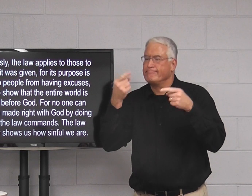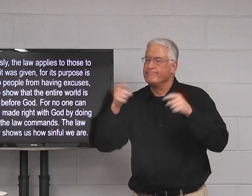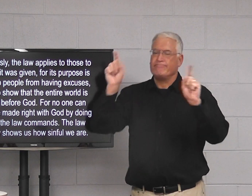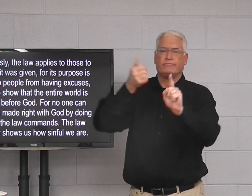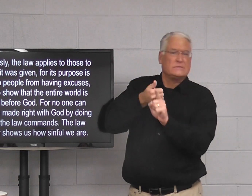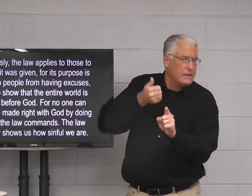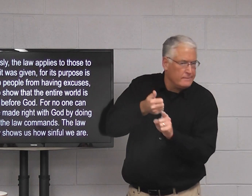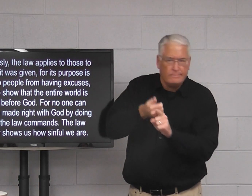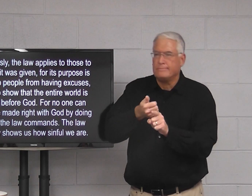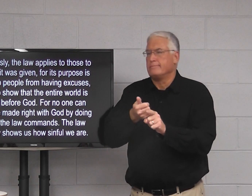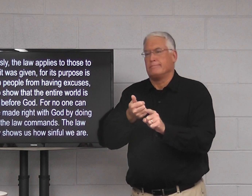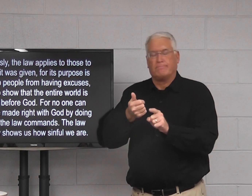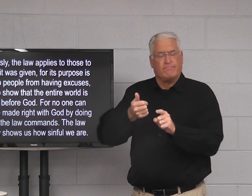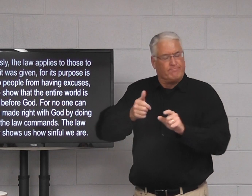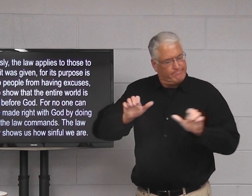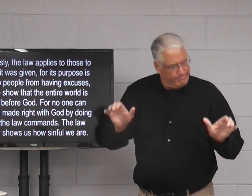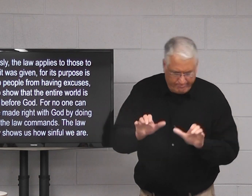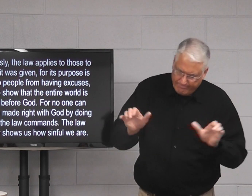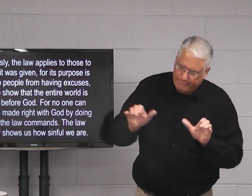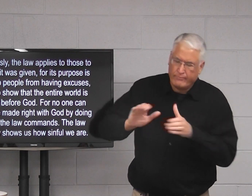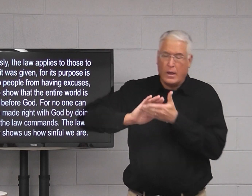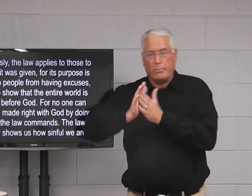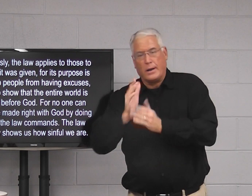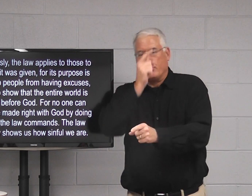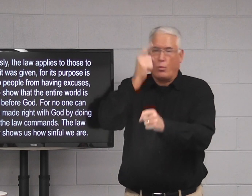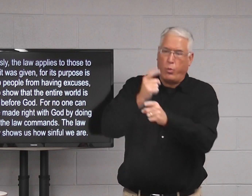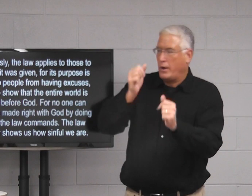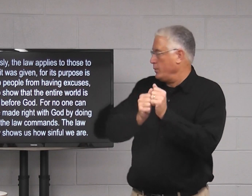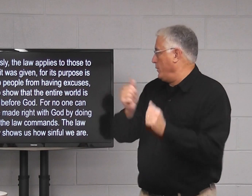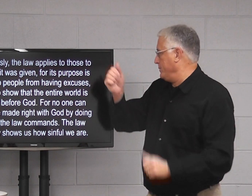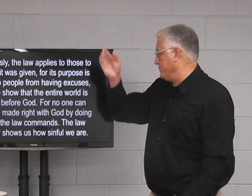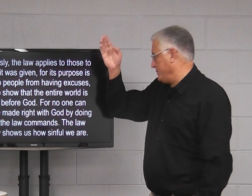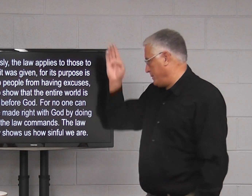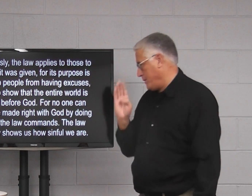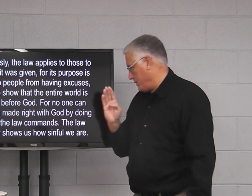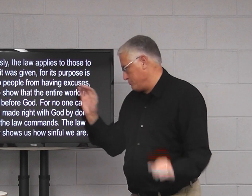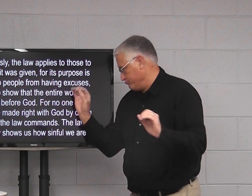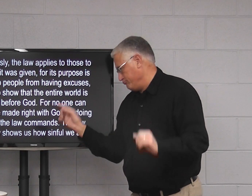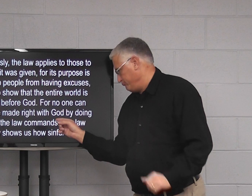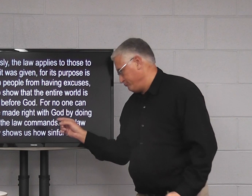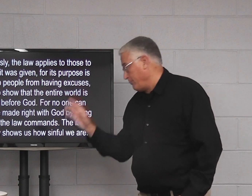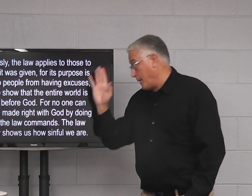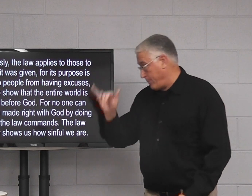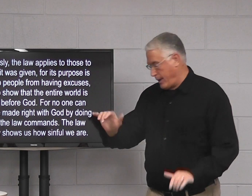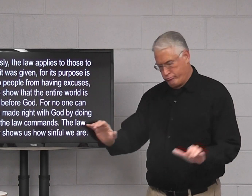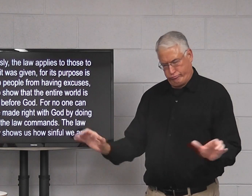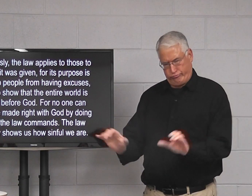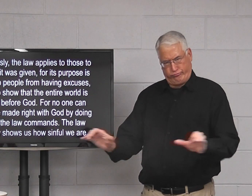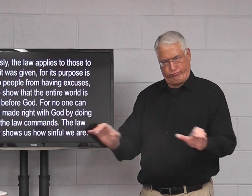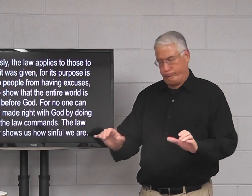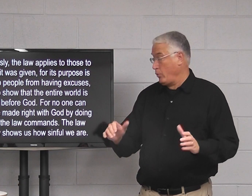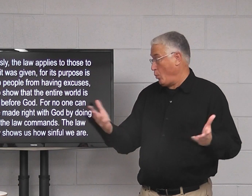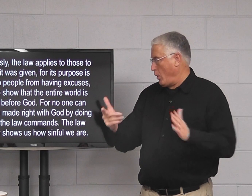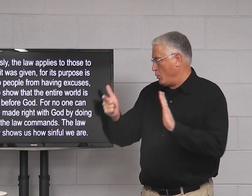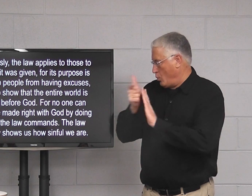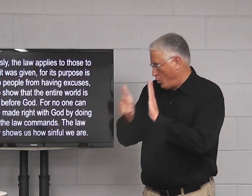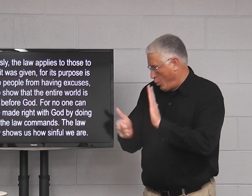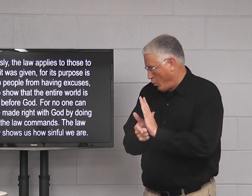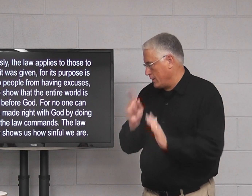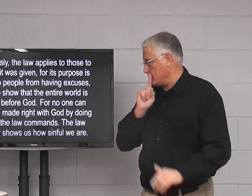ever be made or successfully work to become right with God by doing what the